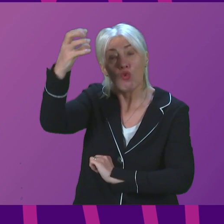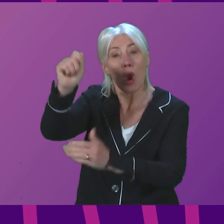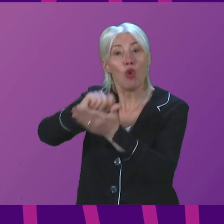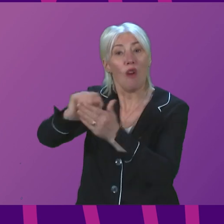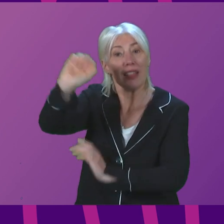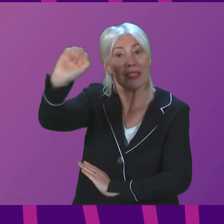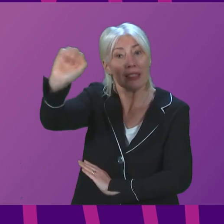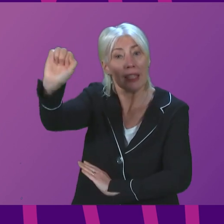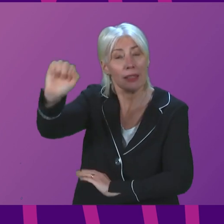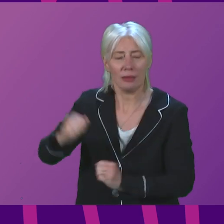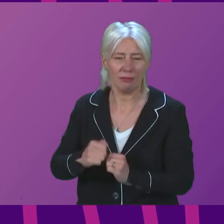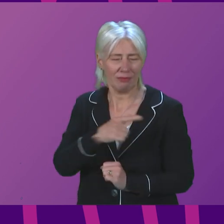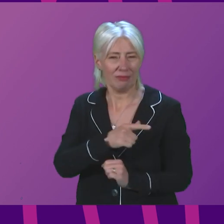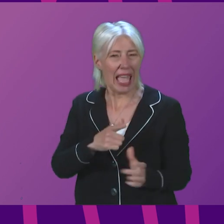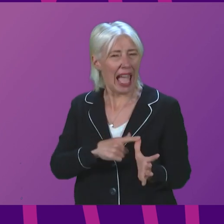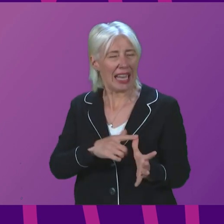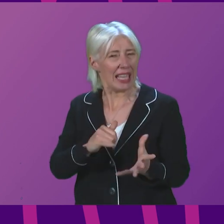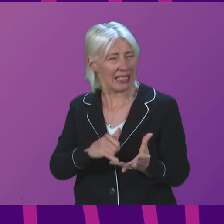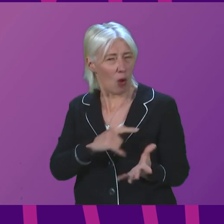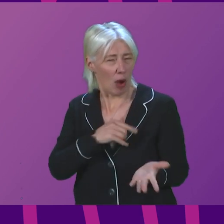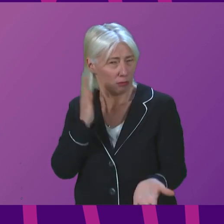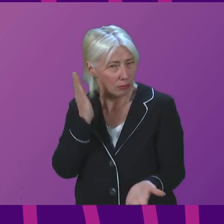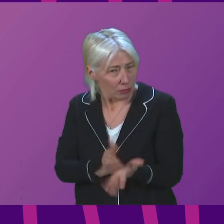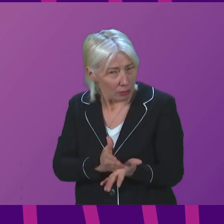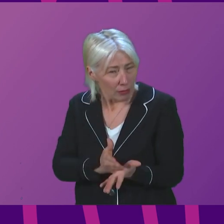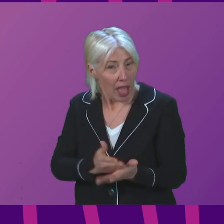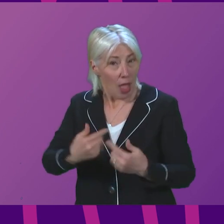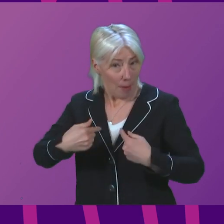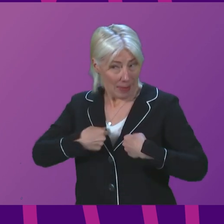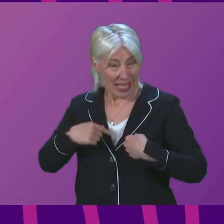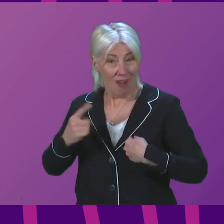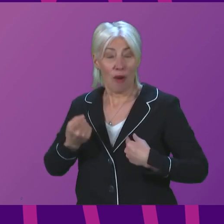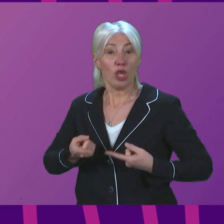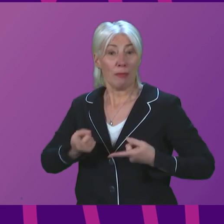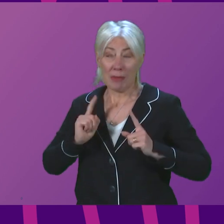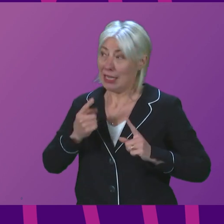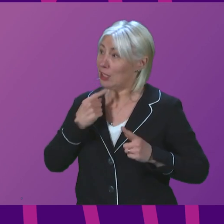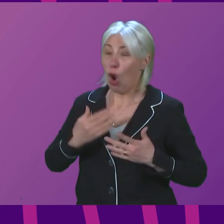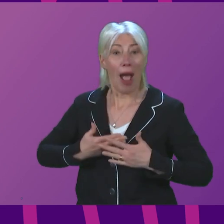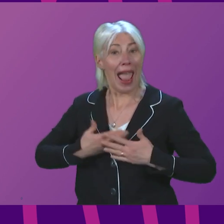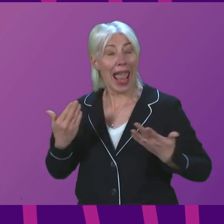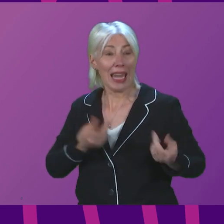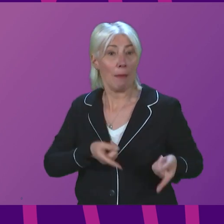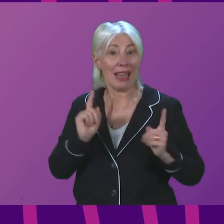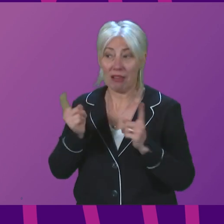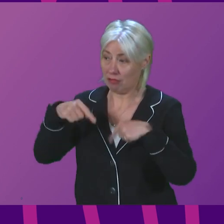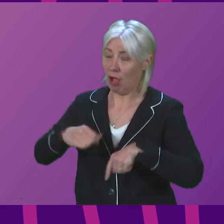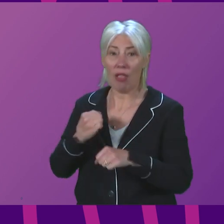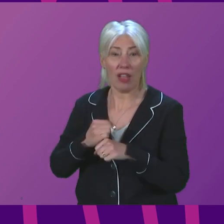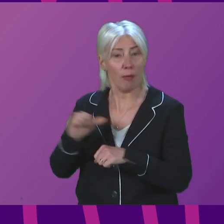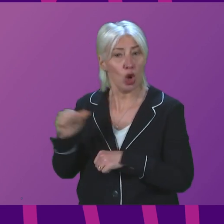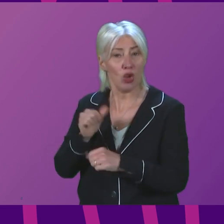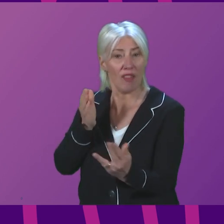he is, is Anna Sarwar seriously saying that I as First Minister or any minister of this government should have